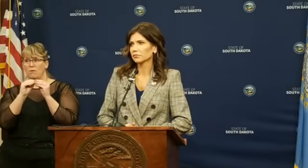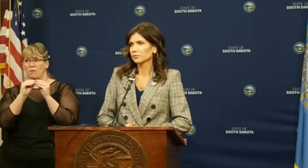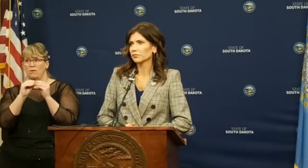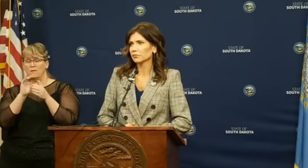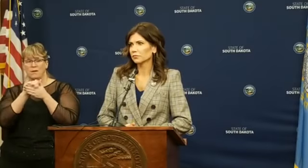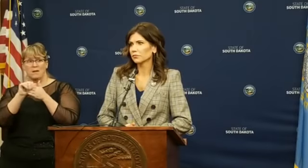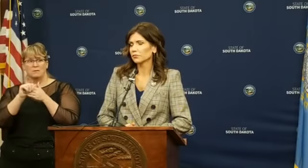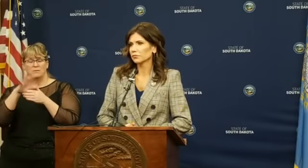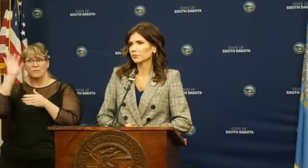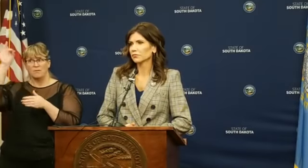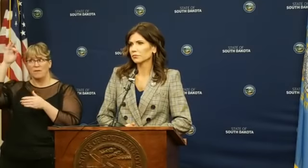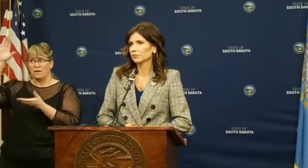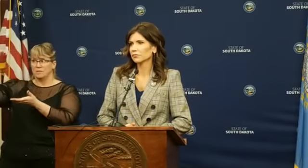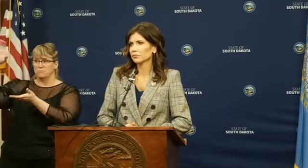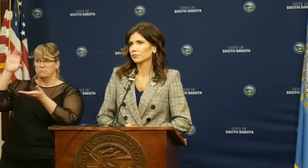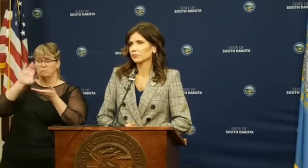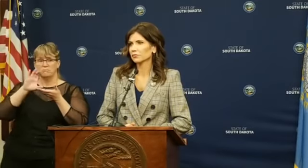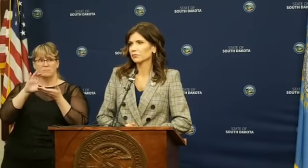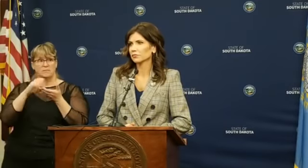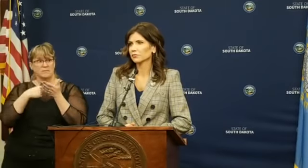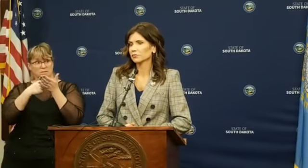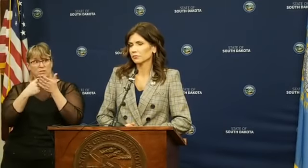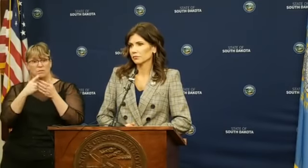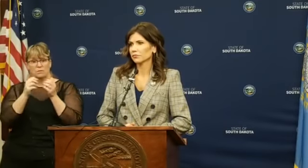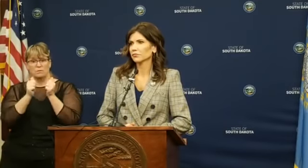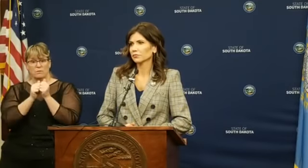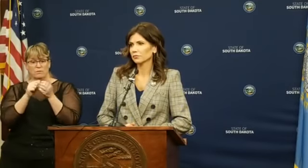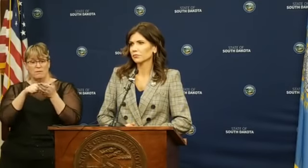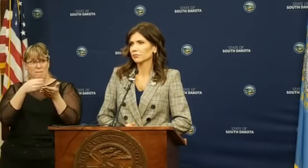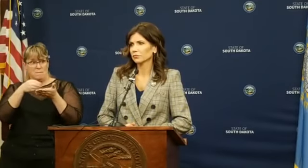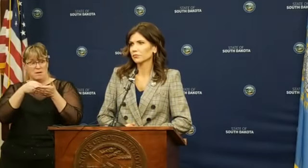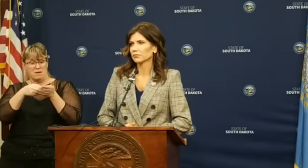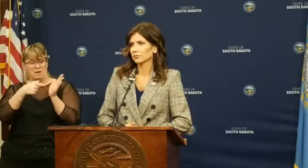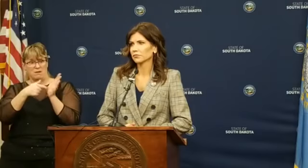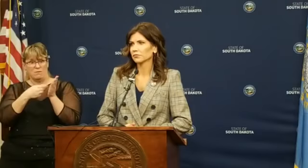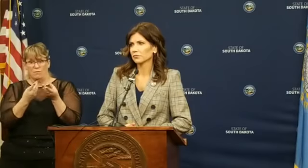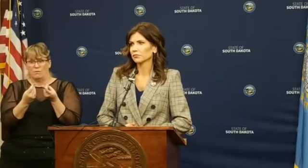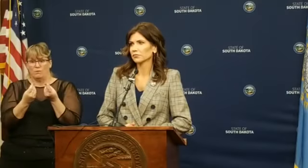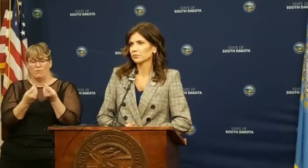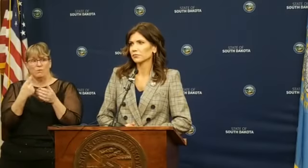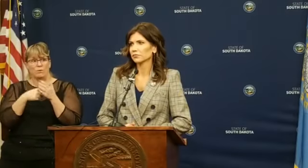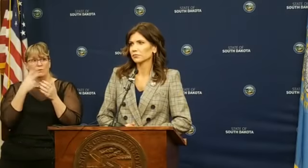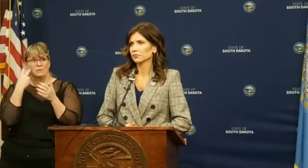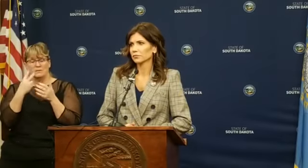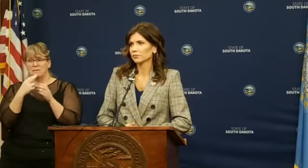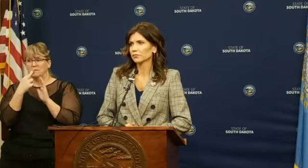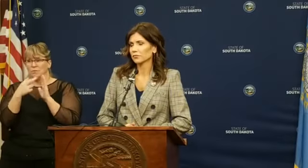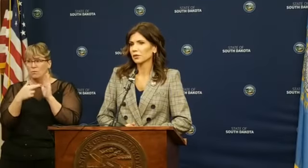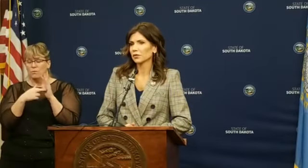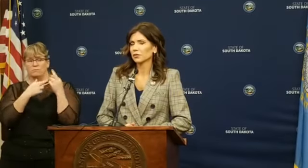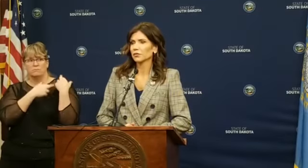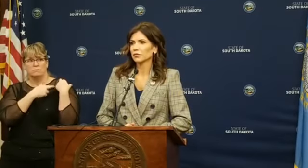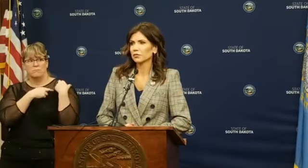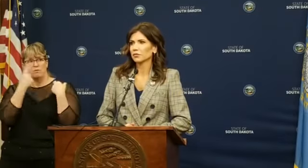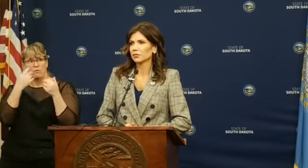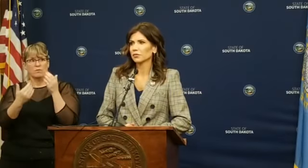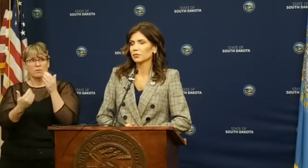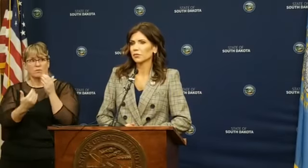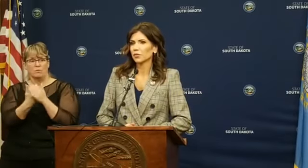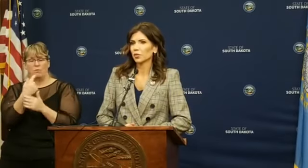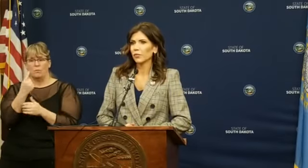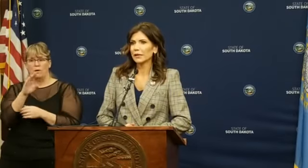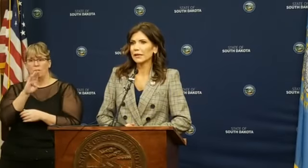there been any discussions about what to do with that money? And what do you see as the role of that new $1 million?